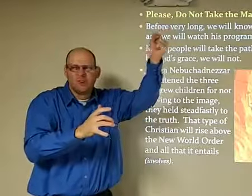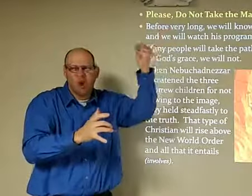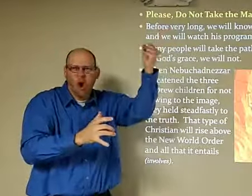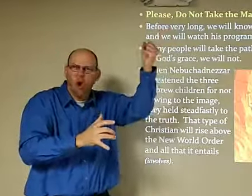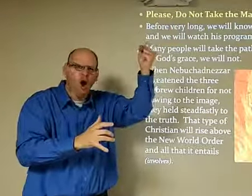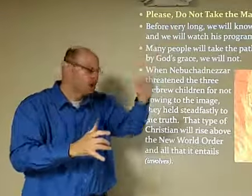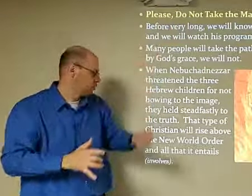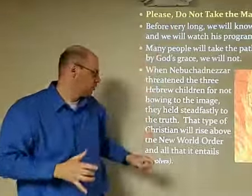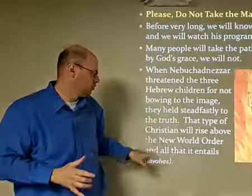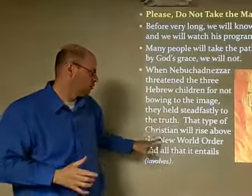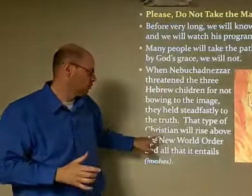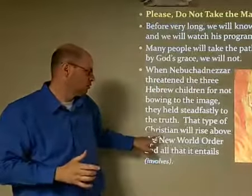and they said no